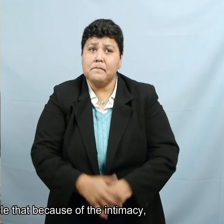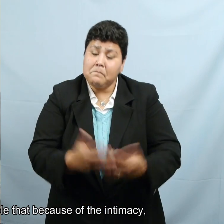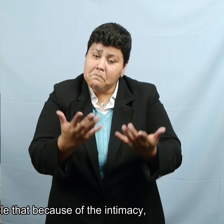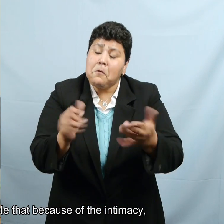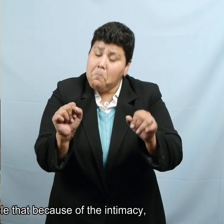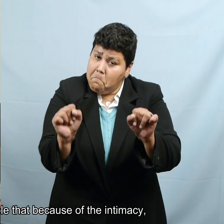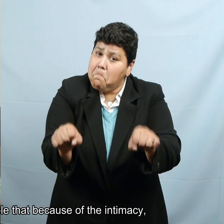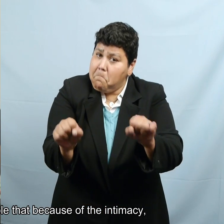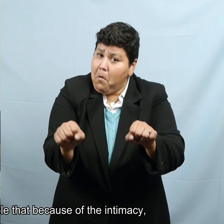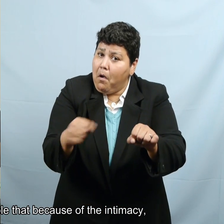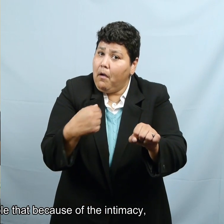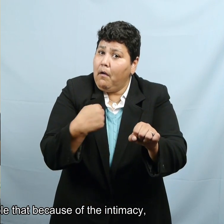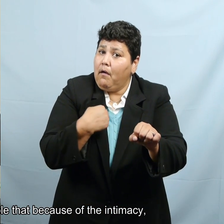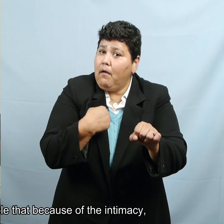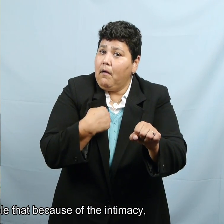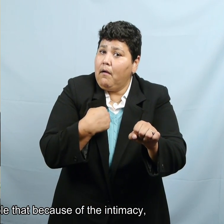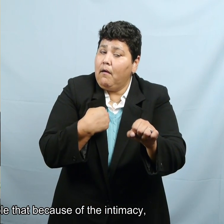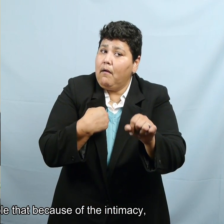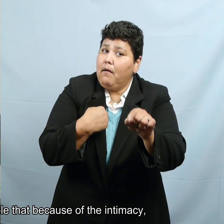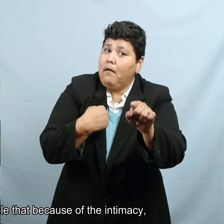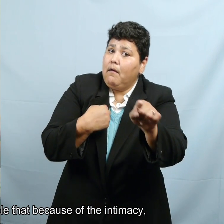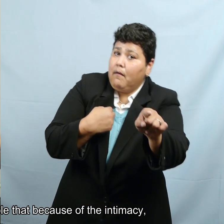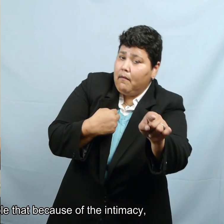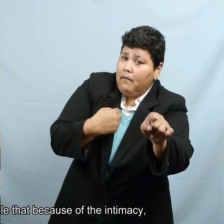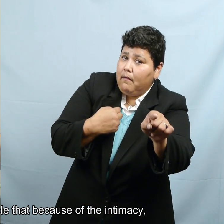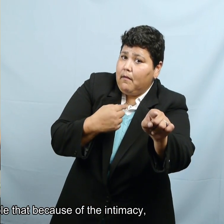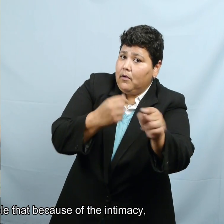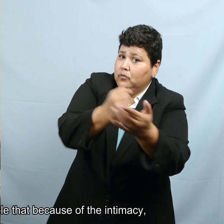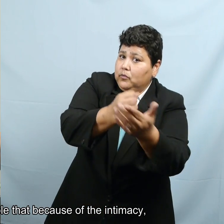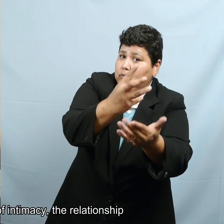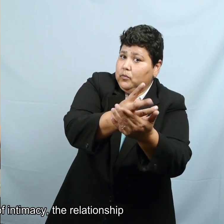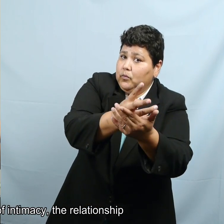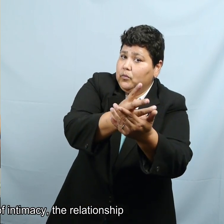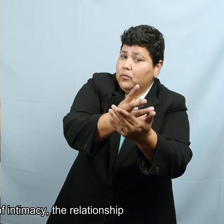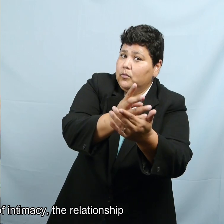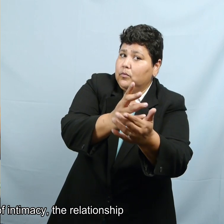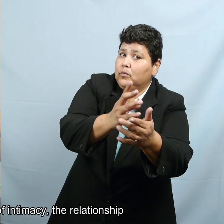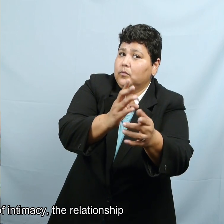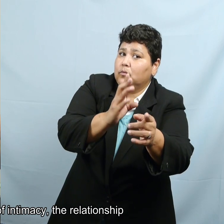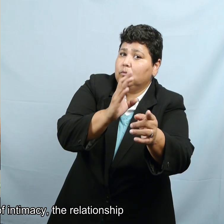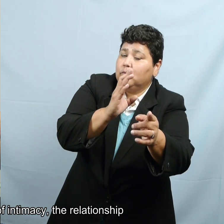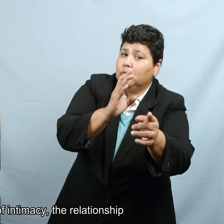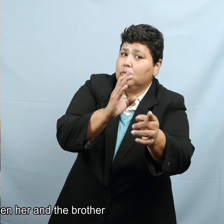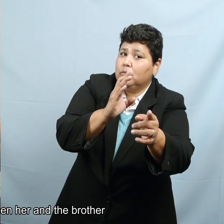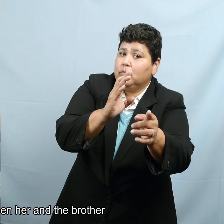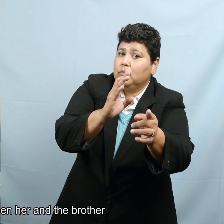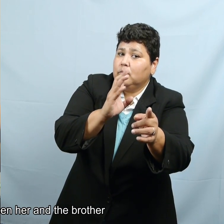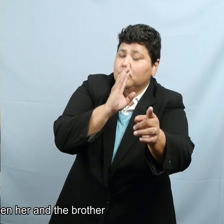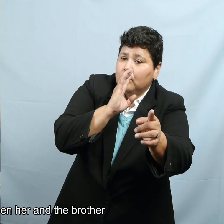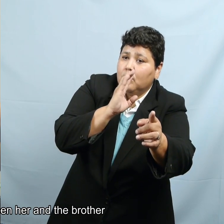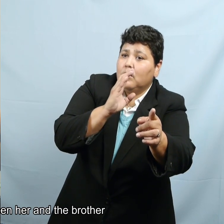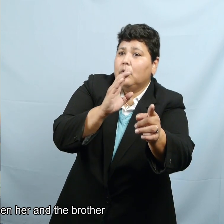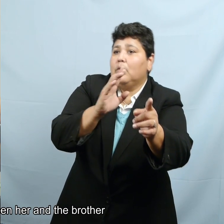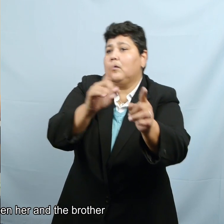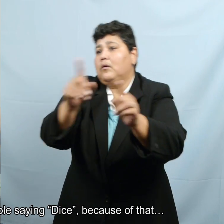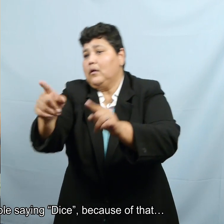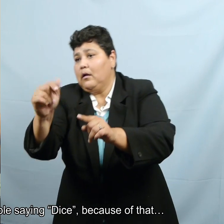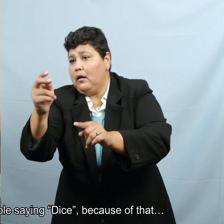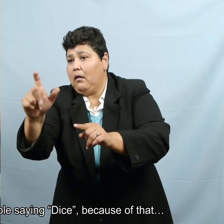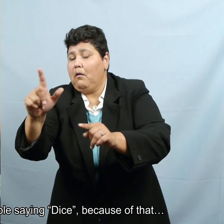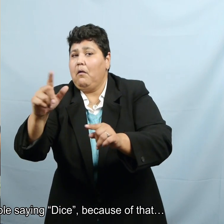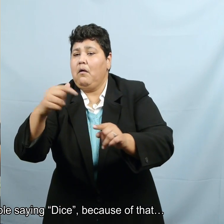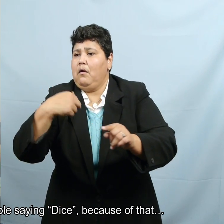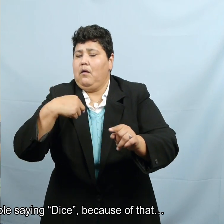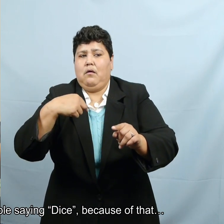It's very possible that that's because of the intimacy, the level of intimacy, the relationship between her and the